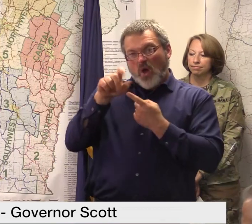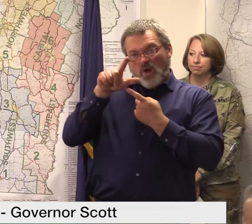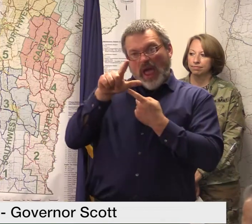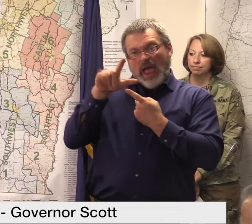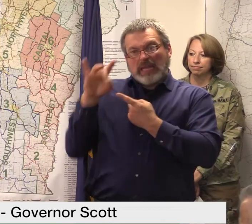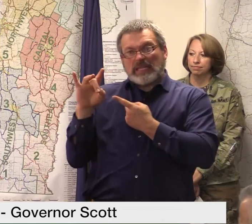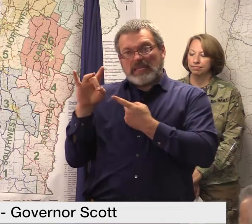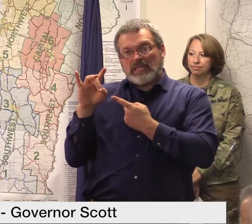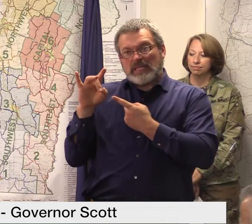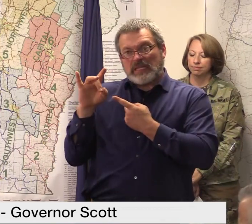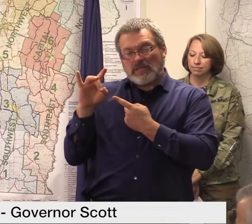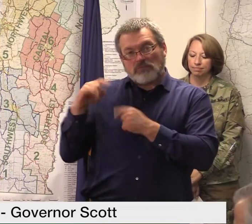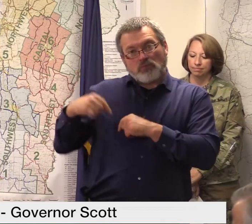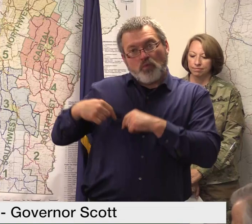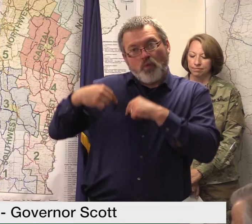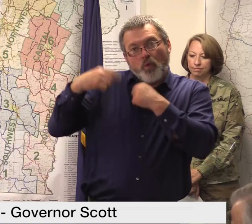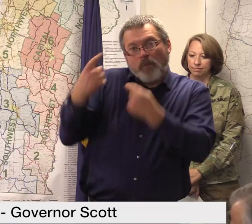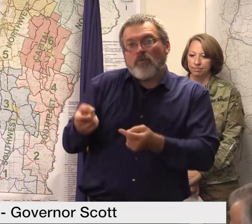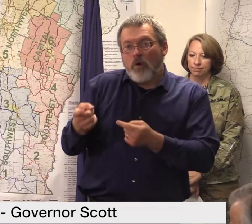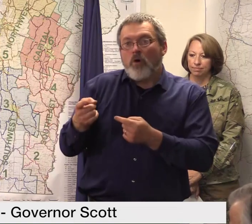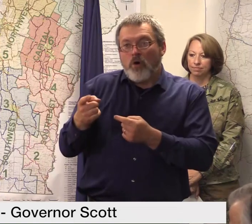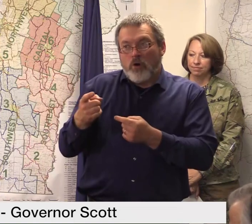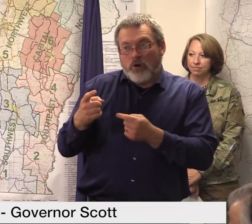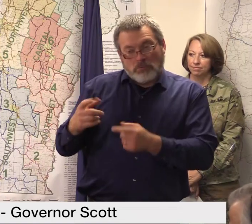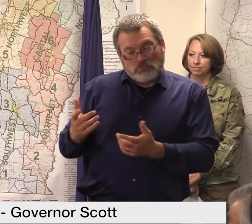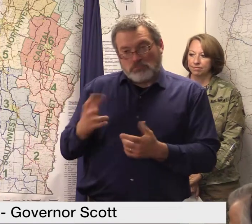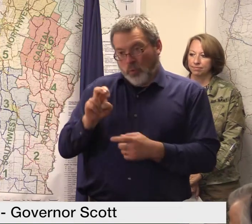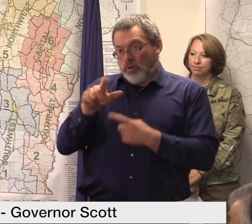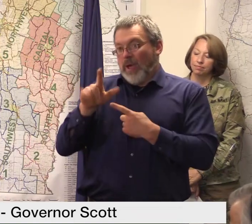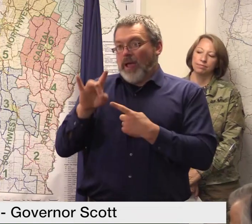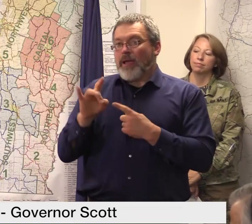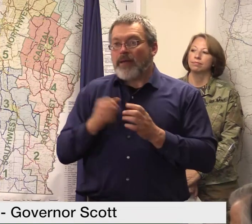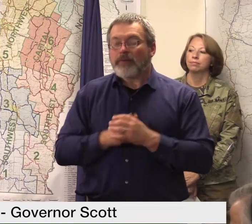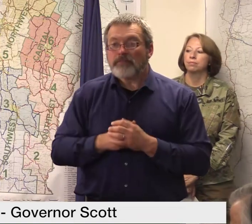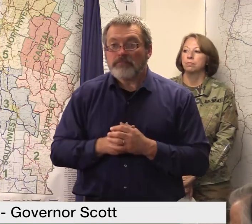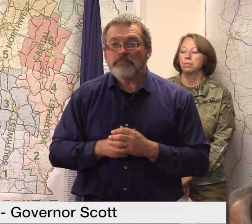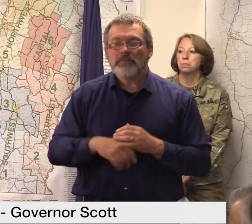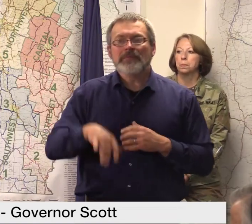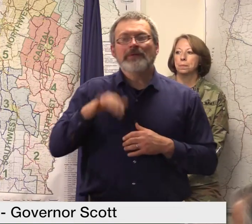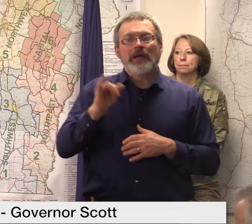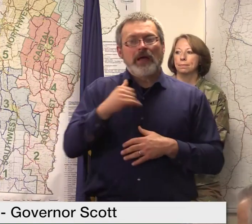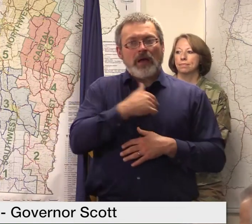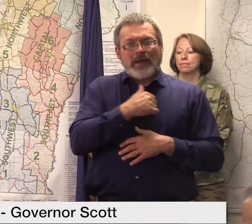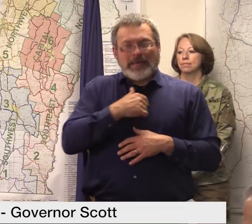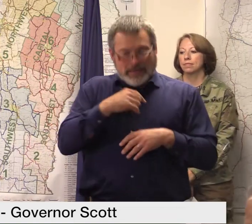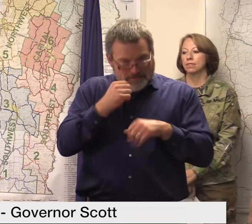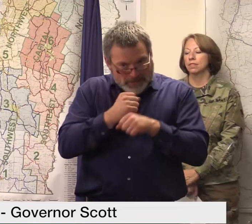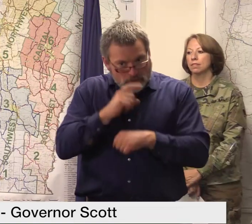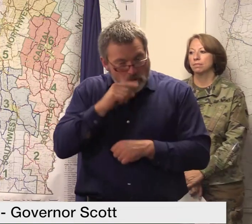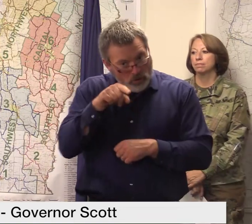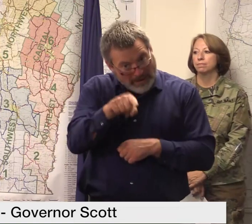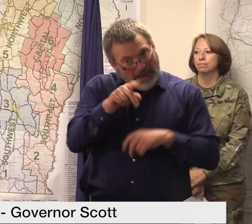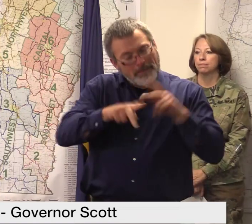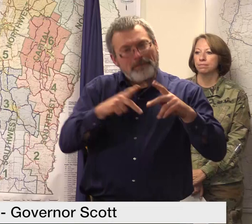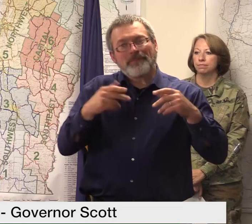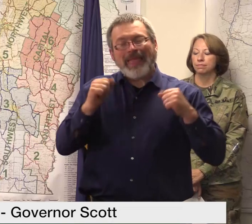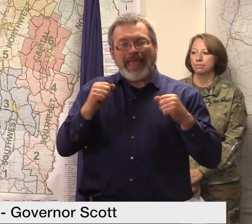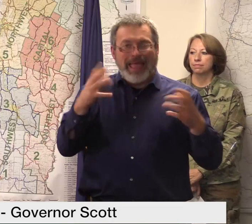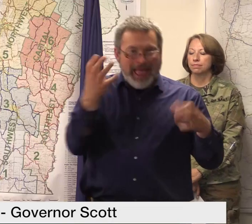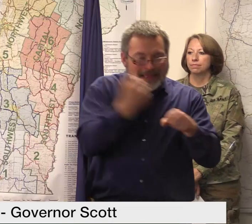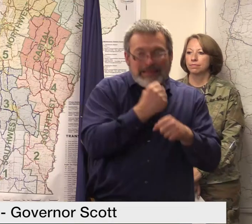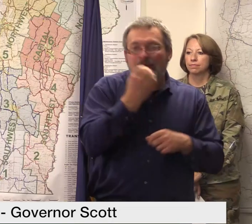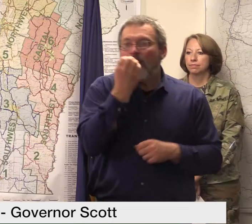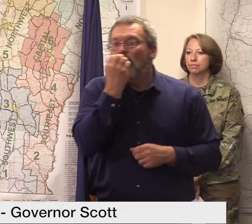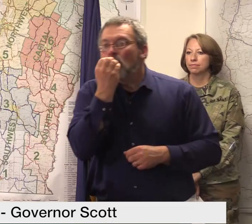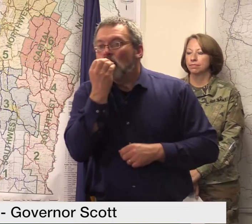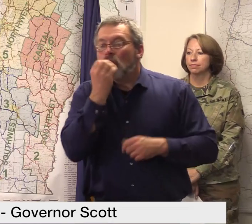grocery stores by working with AOT to increase transportation opportunities between Hardwick and Johnson to Morrisville